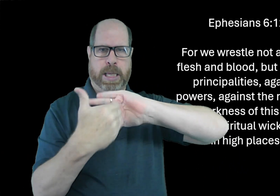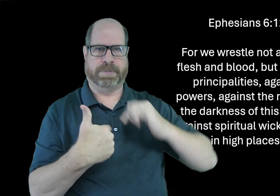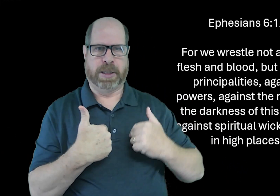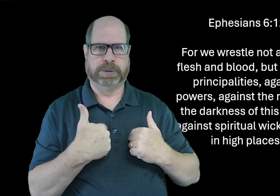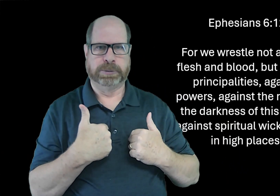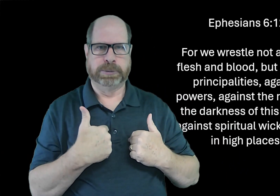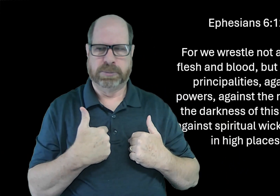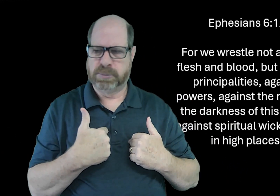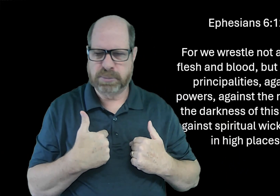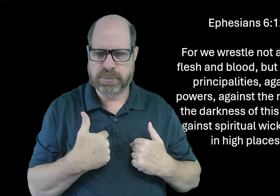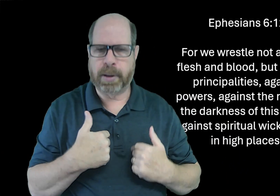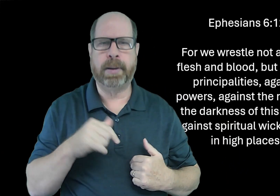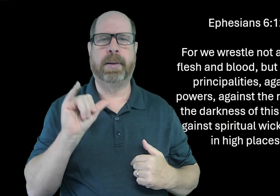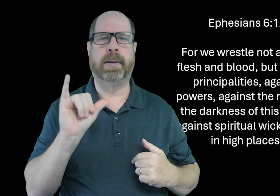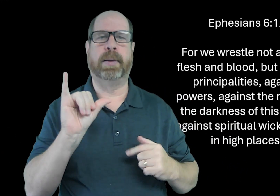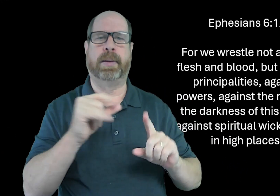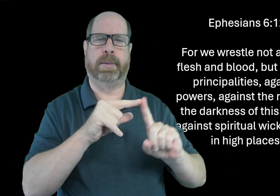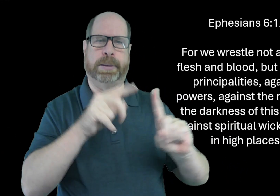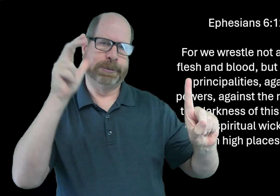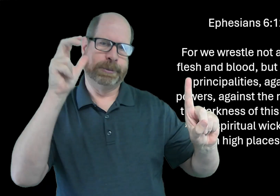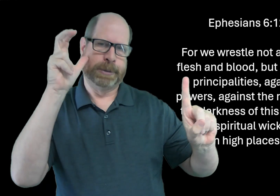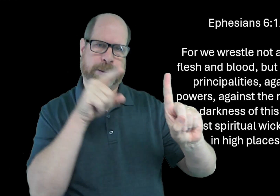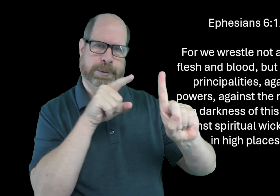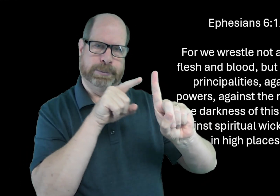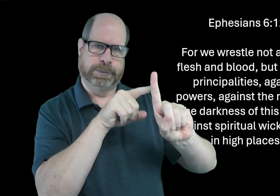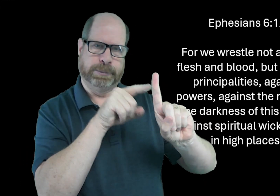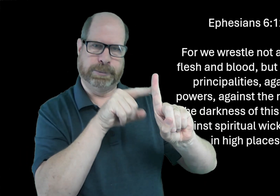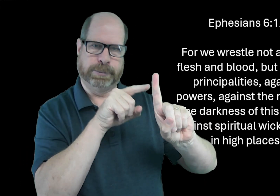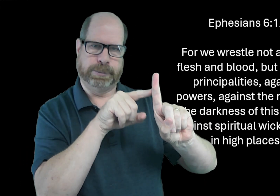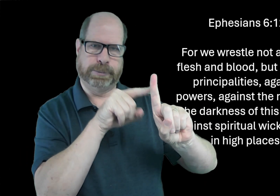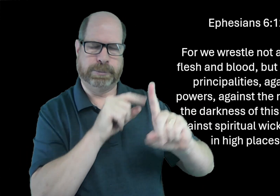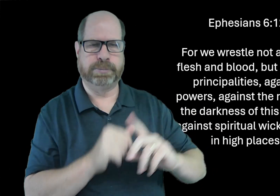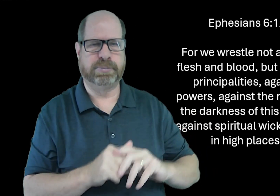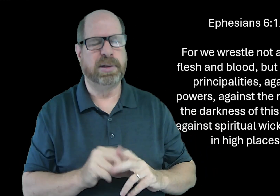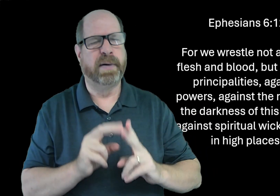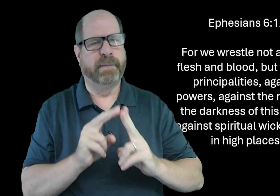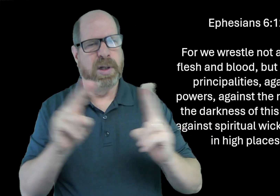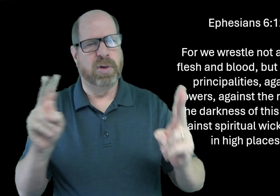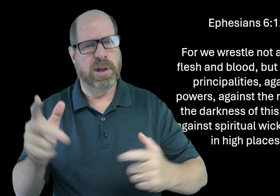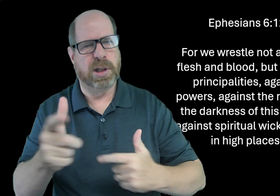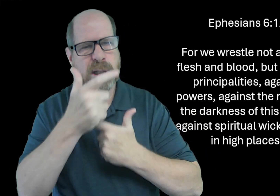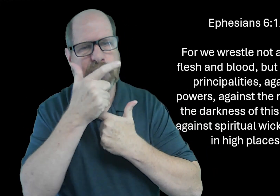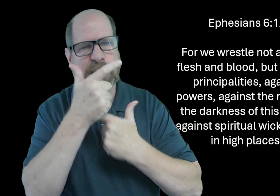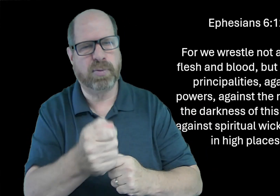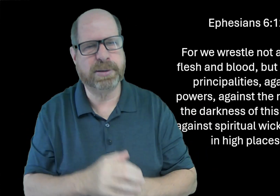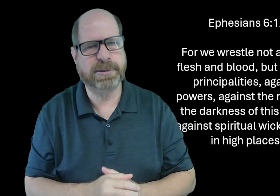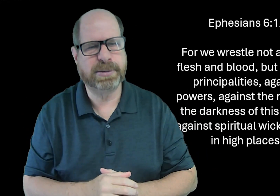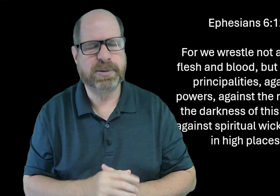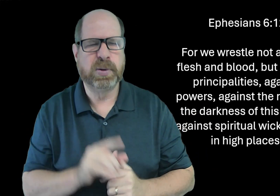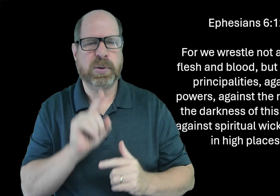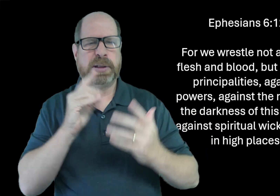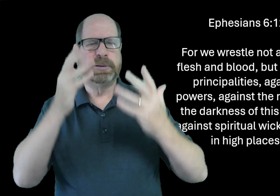So people can be against me. But really, it's Satan behind them. It's an interesting thing.